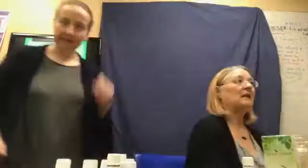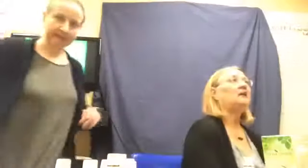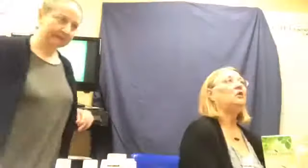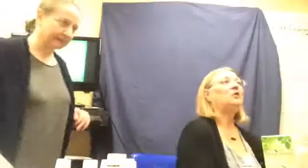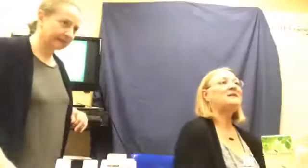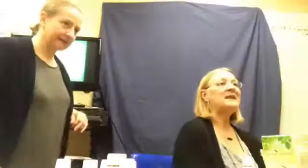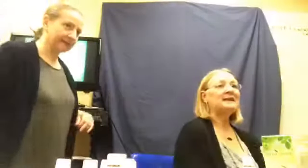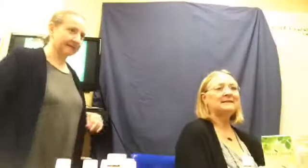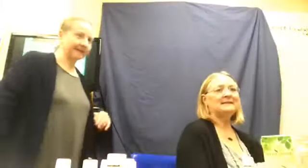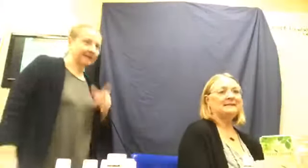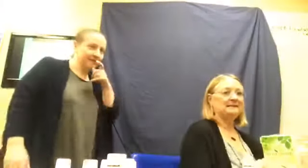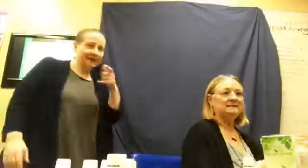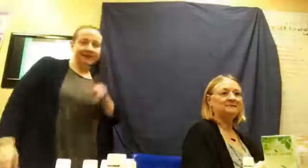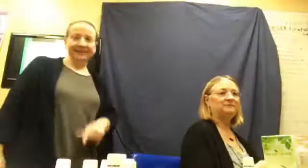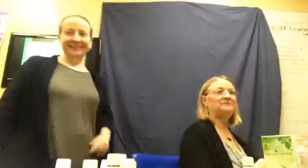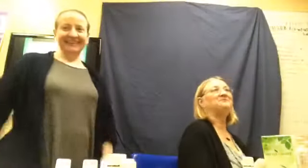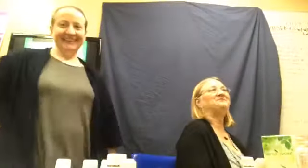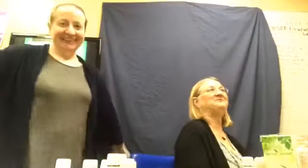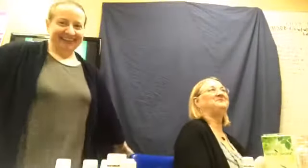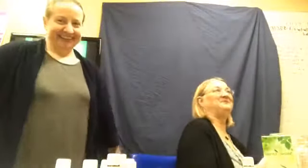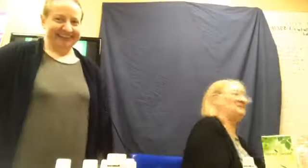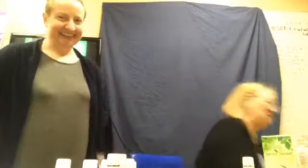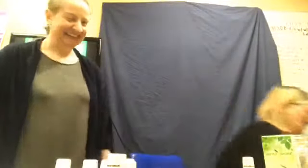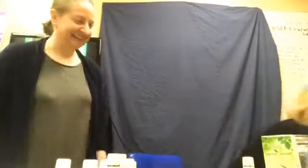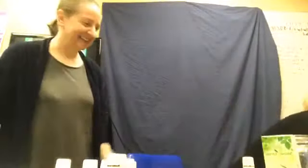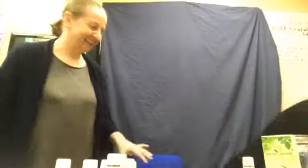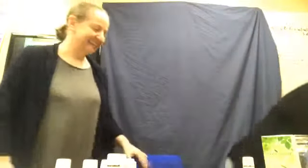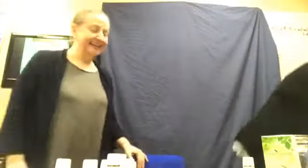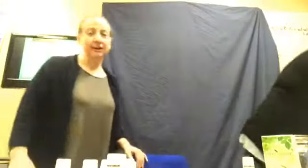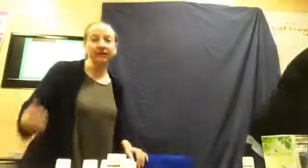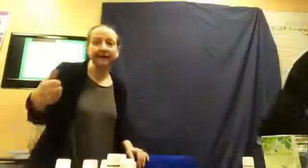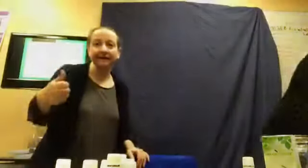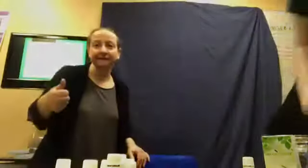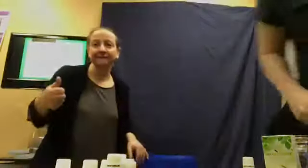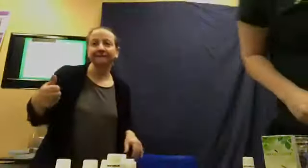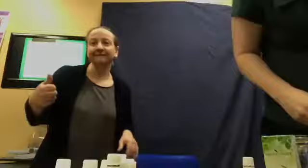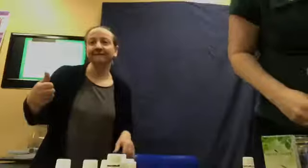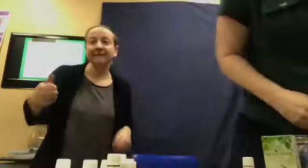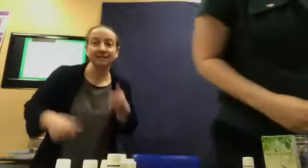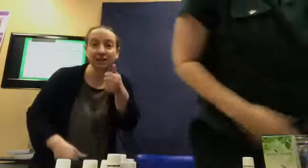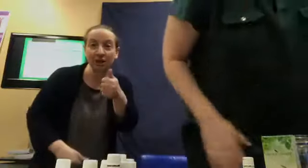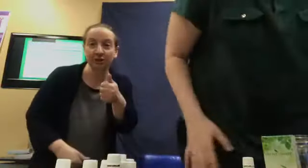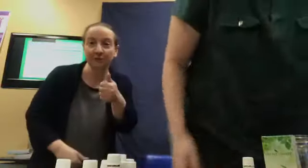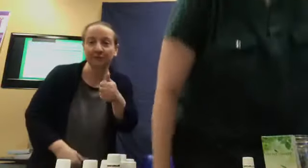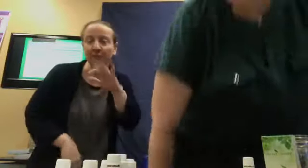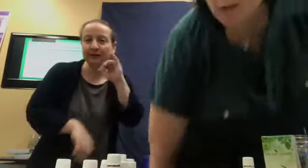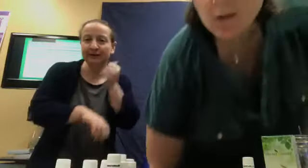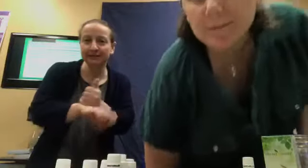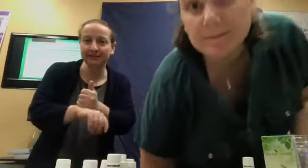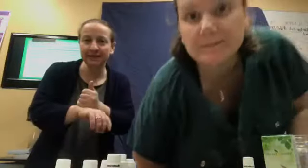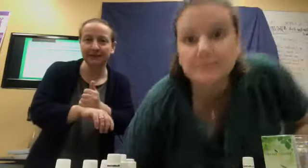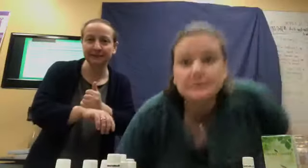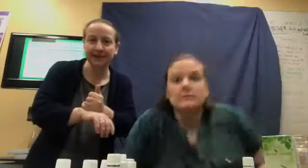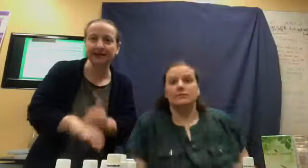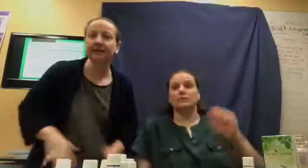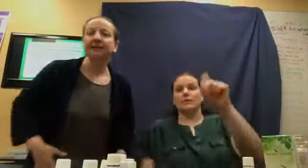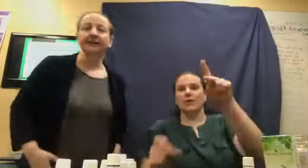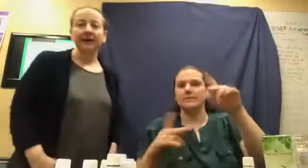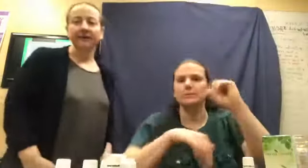Who's next? Good job. Okay. So, we're going to set up again. All right.